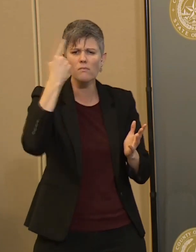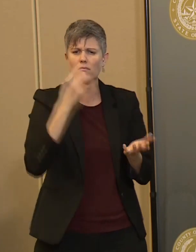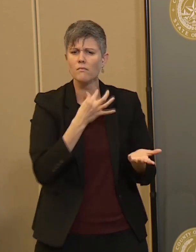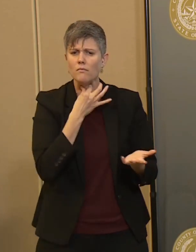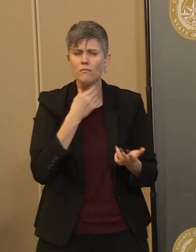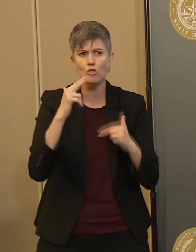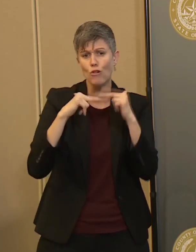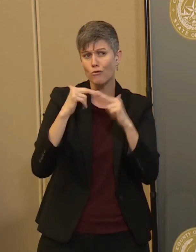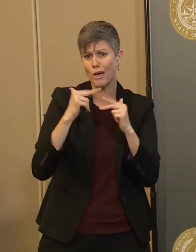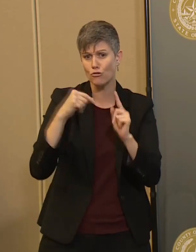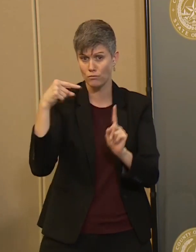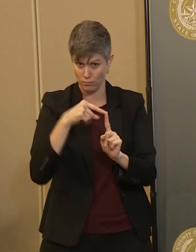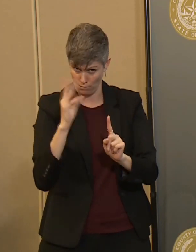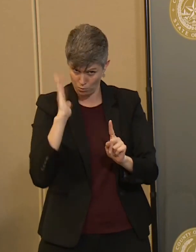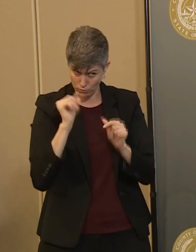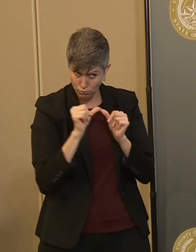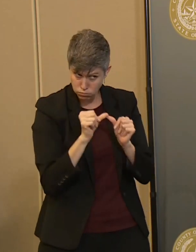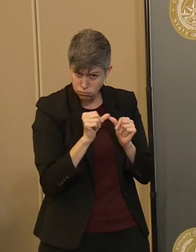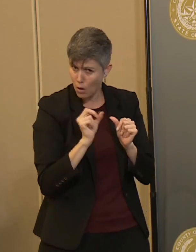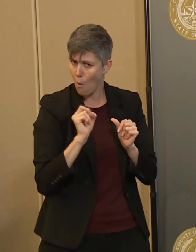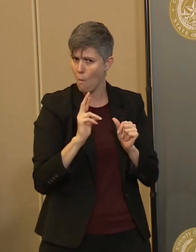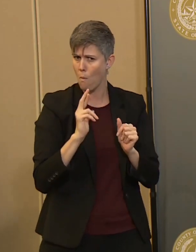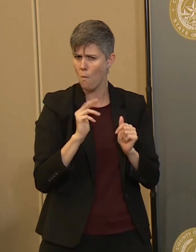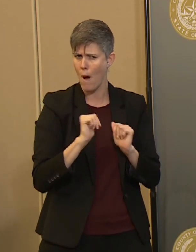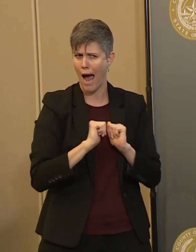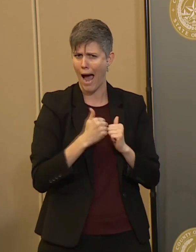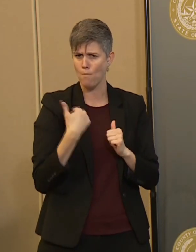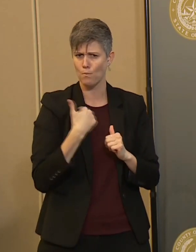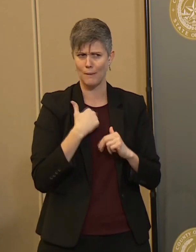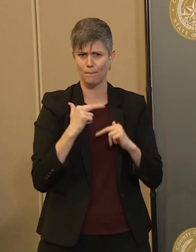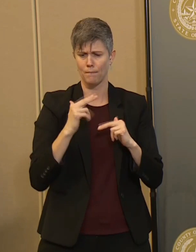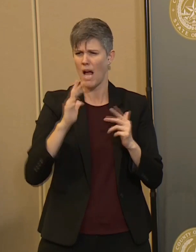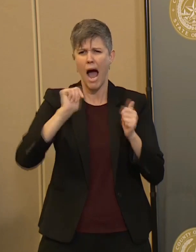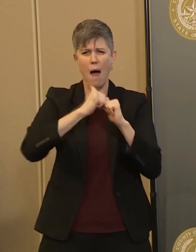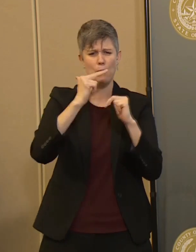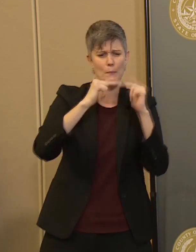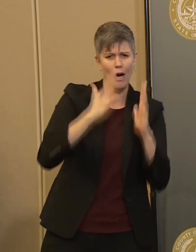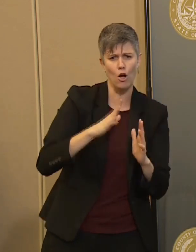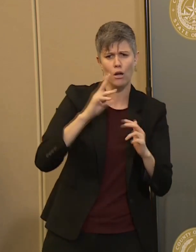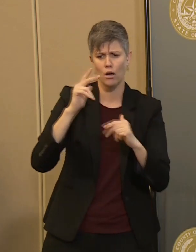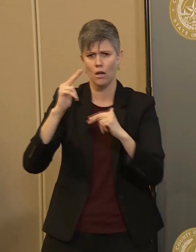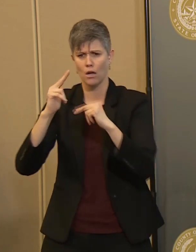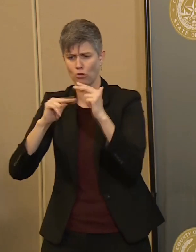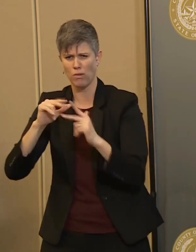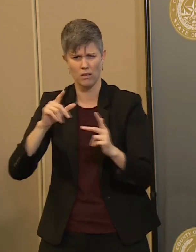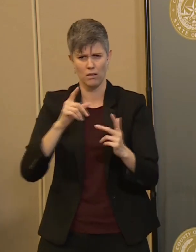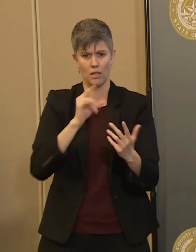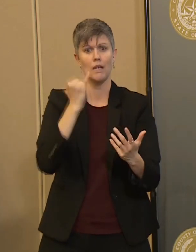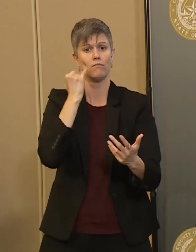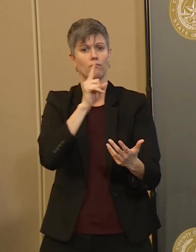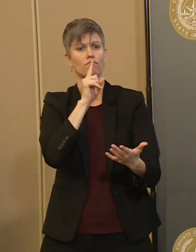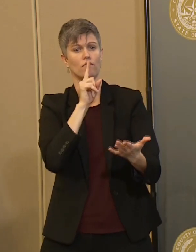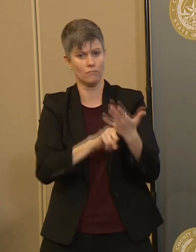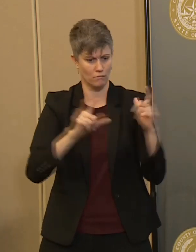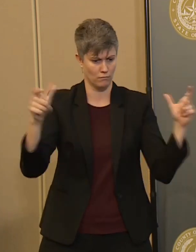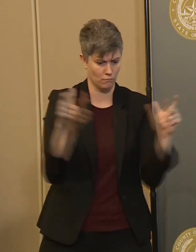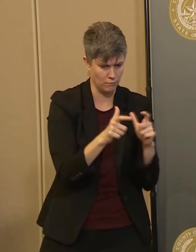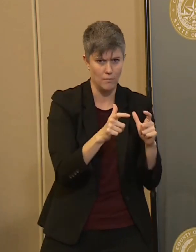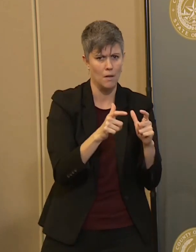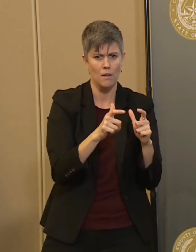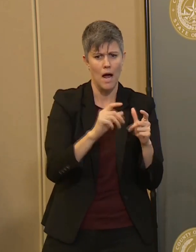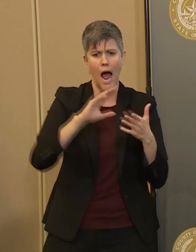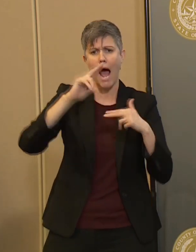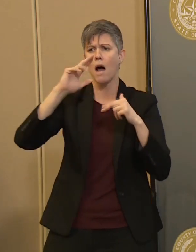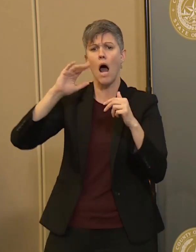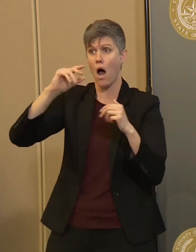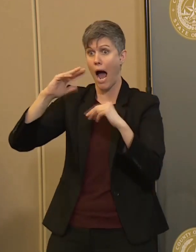to continue. Uh, how should developers and builders interpret these orders, uh, if they're doing smaller office multifamily or single family